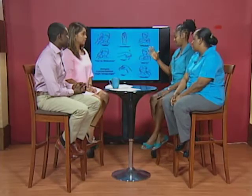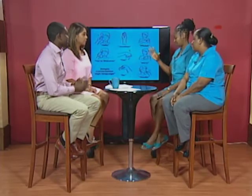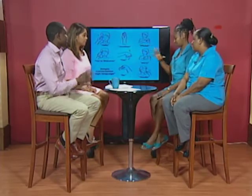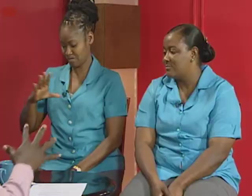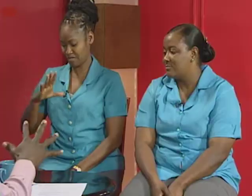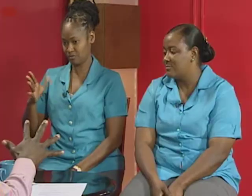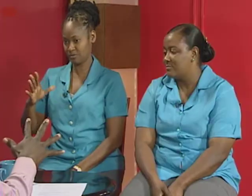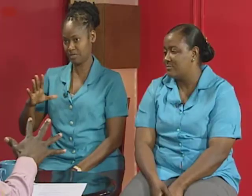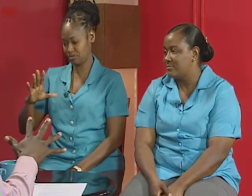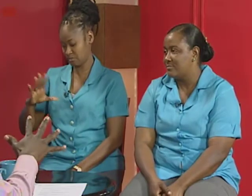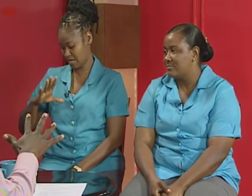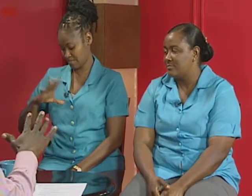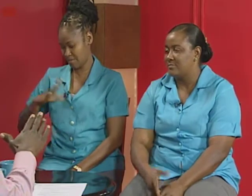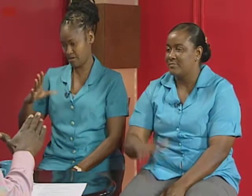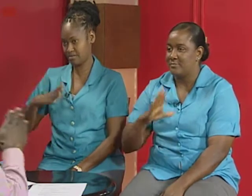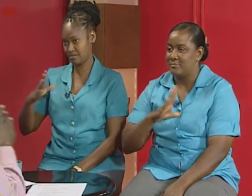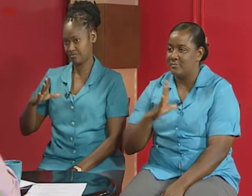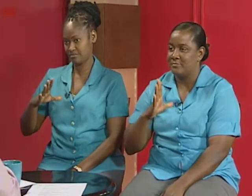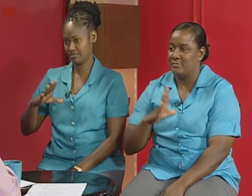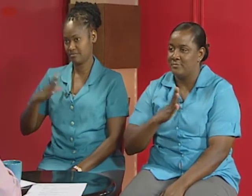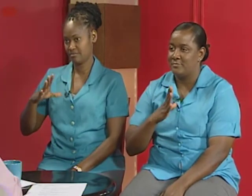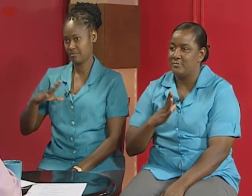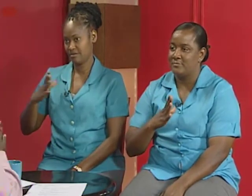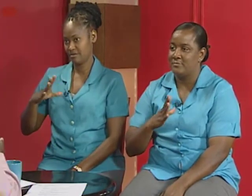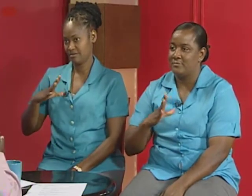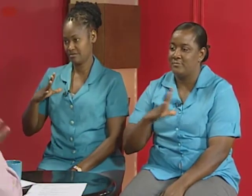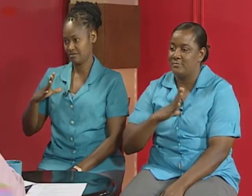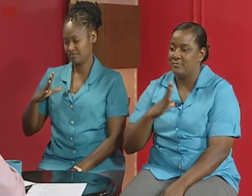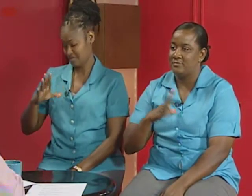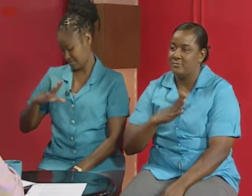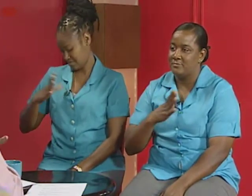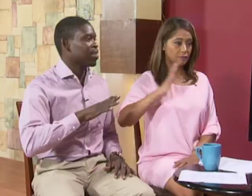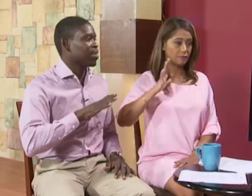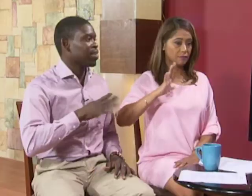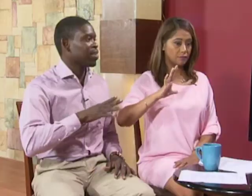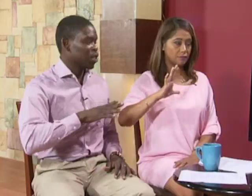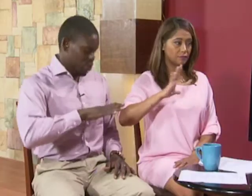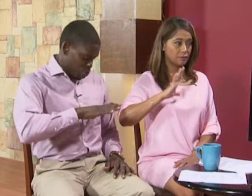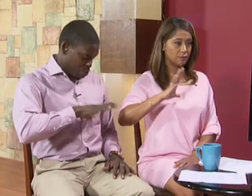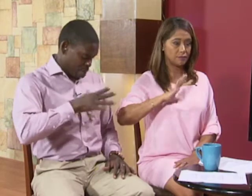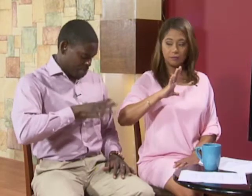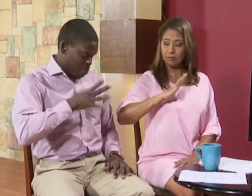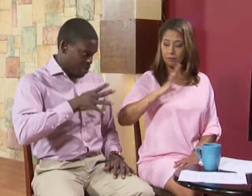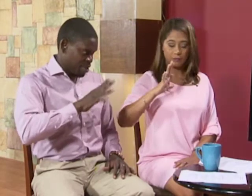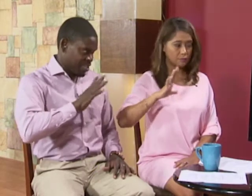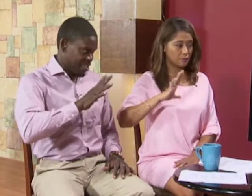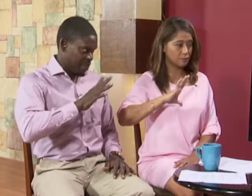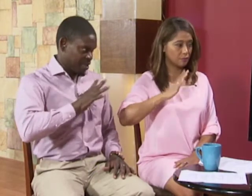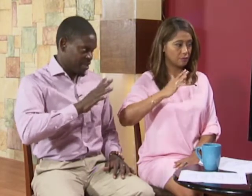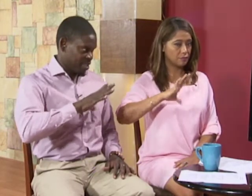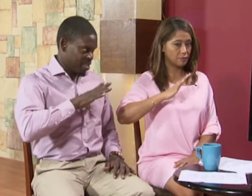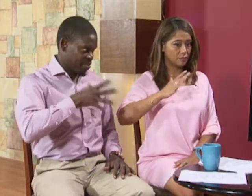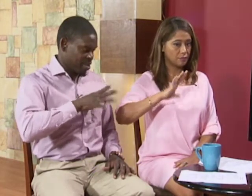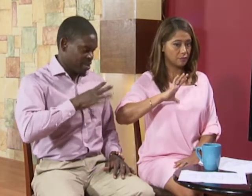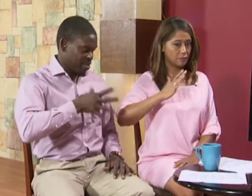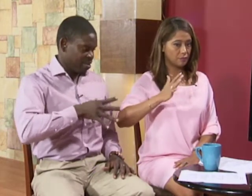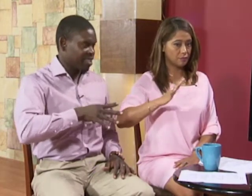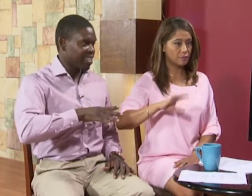hand just right here you'll tap it two times manners right just like that you bring up or you just stop bring up bring up up okay